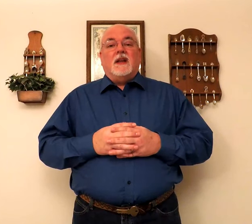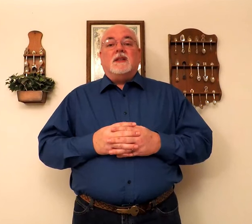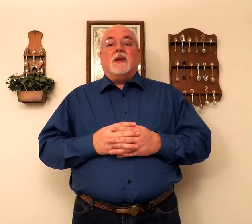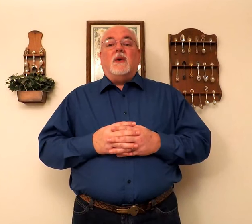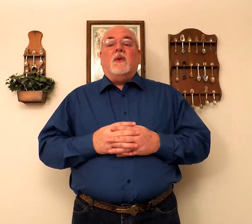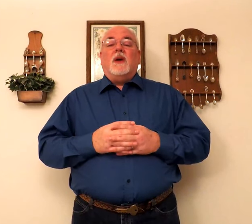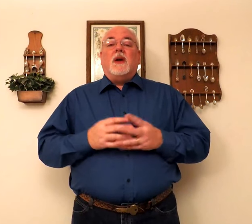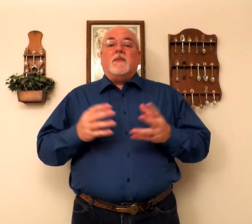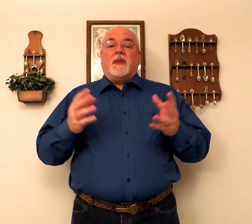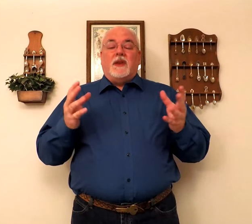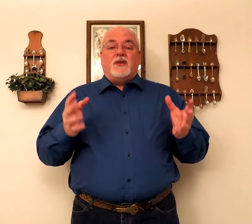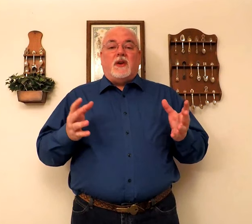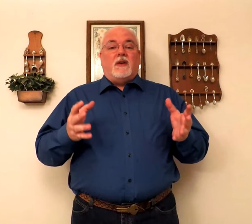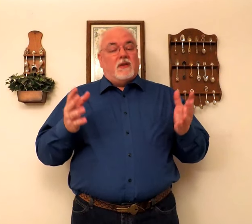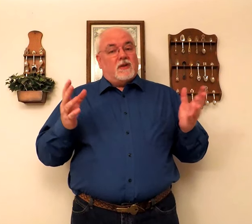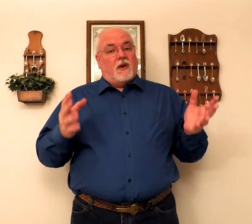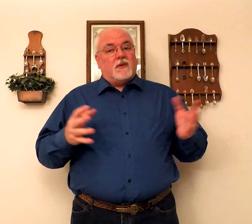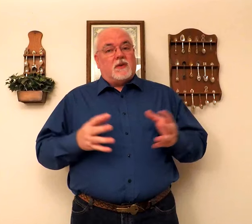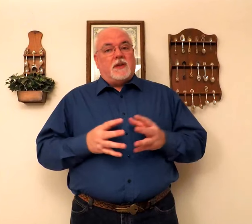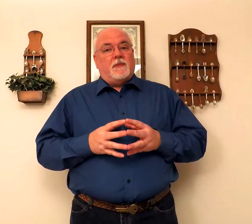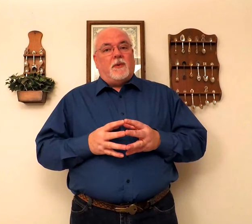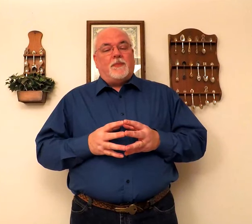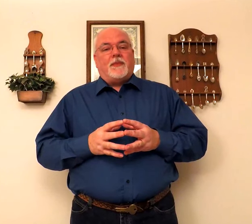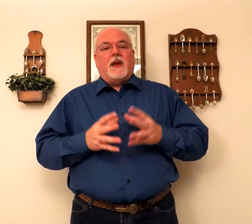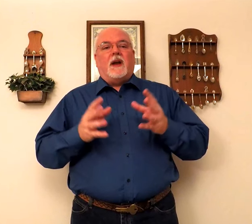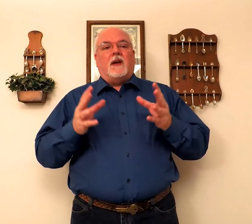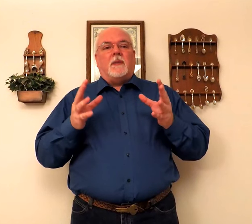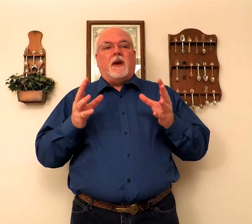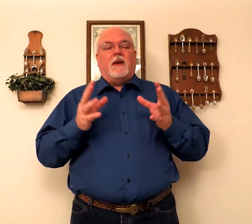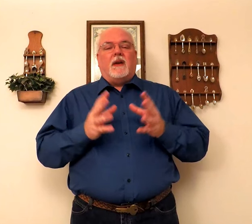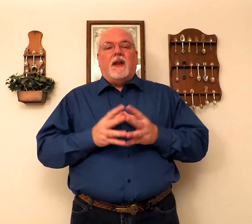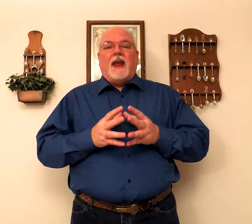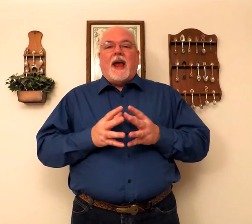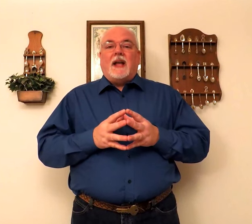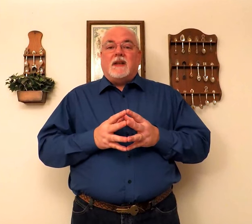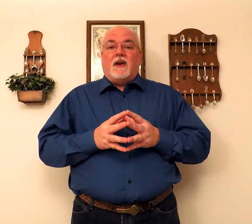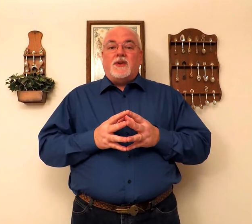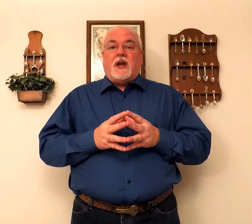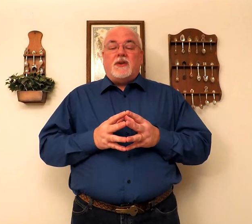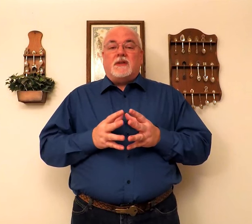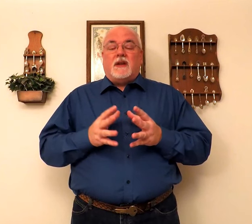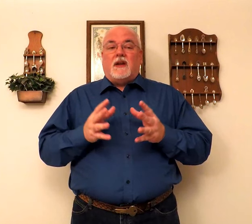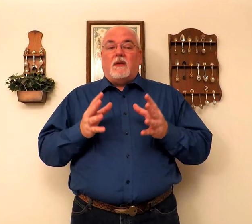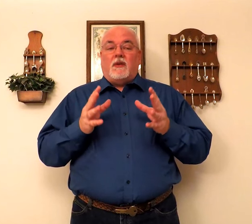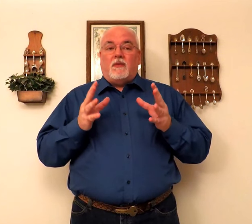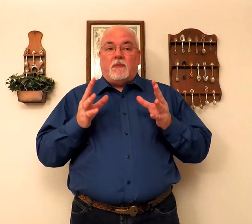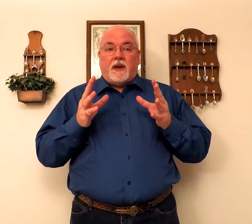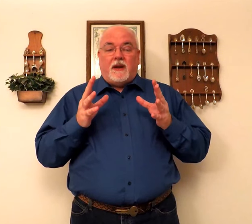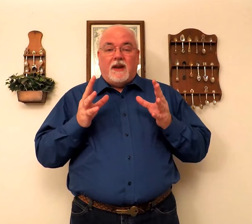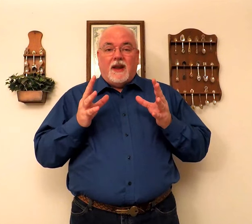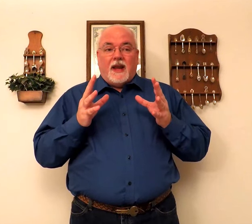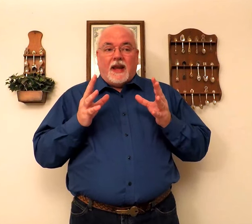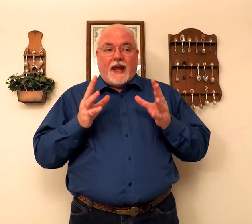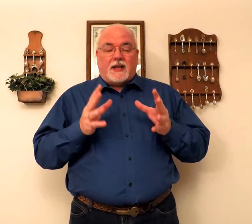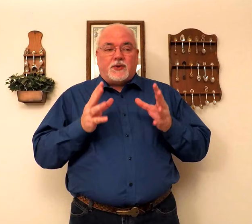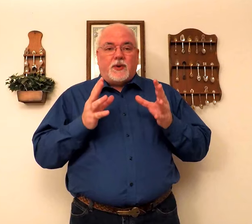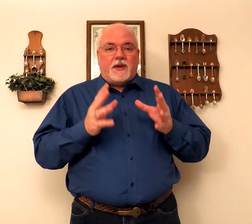So, this year, the songs are simple, and I'm going to be asking our judges to be extra